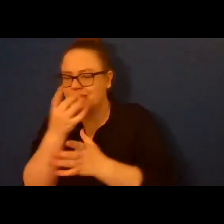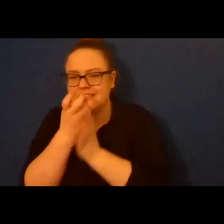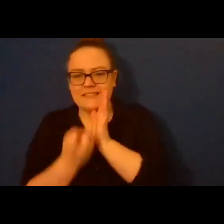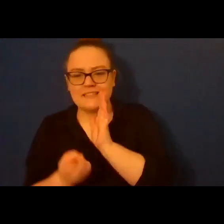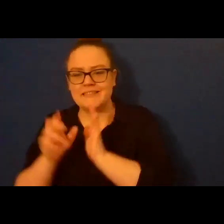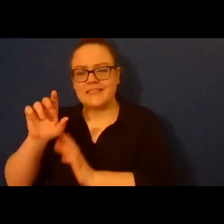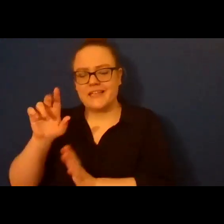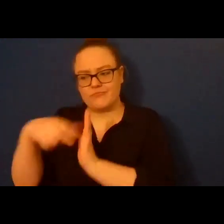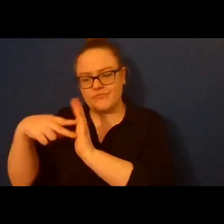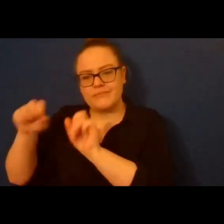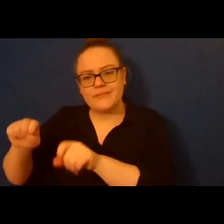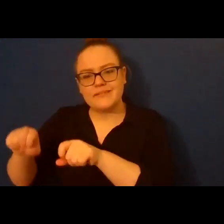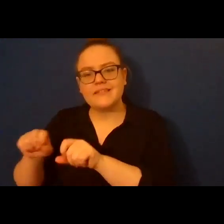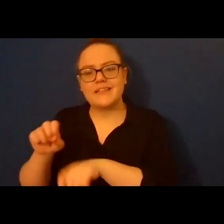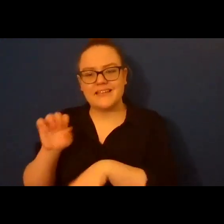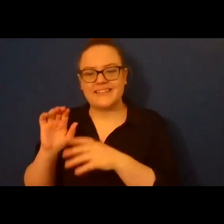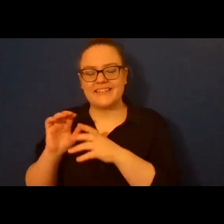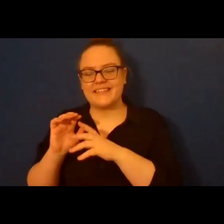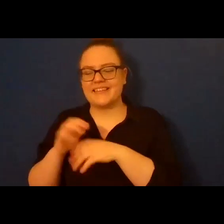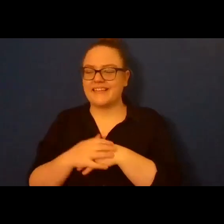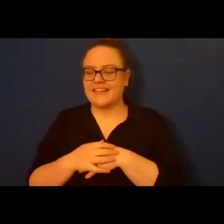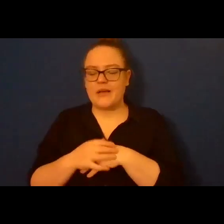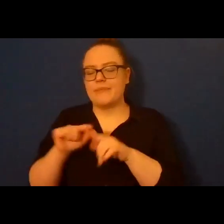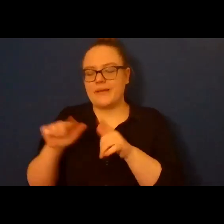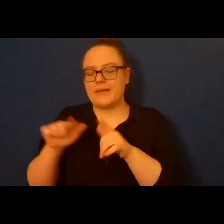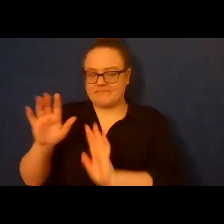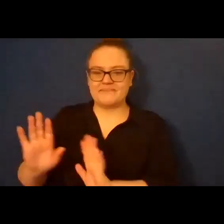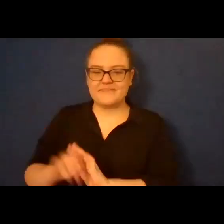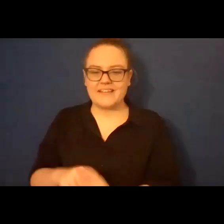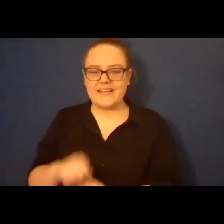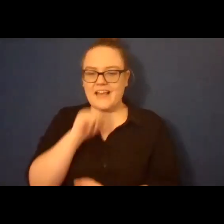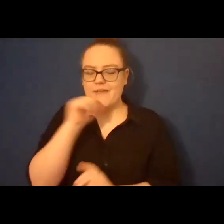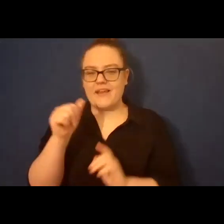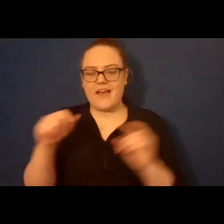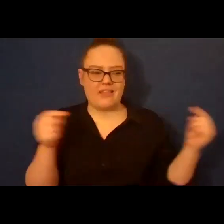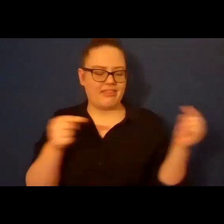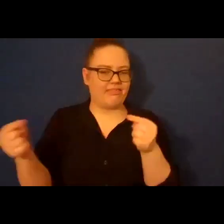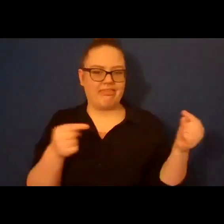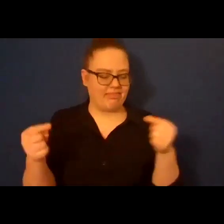isn't really a thing but that's neither here nor there. don't mean to like pit them against each other but anyways um this is uh